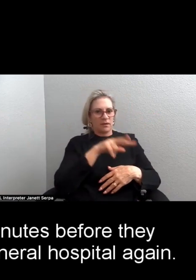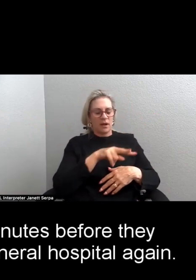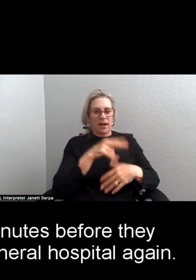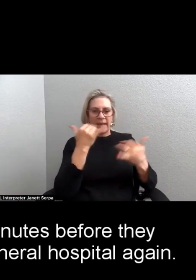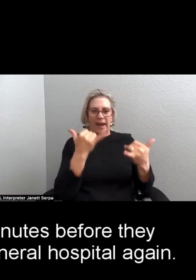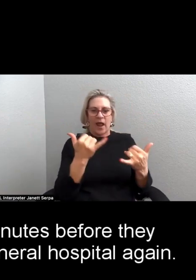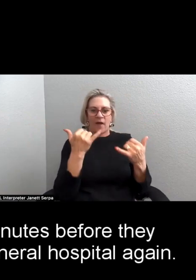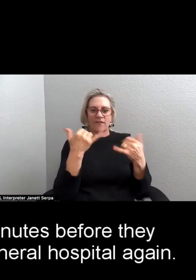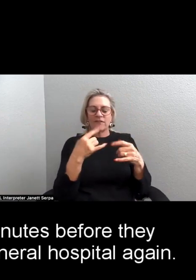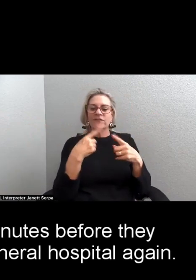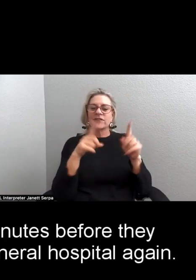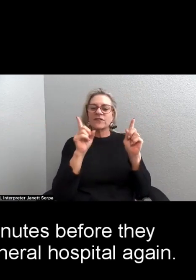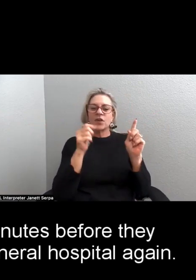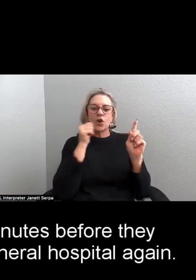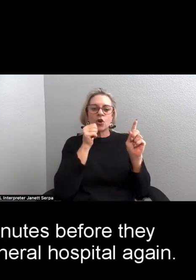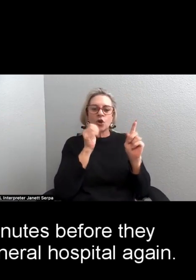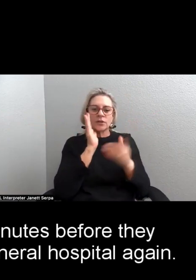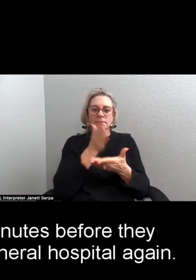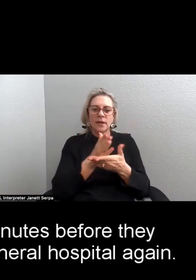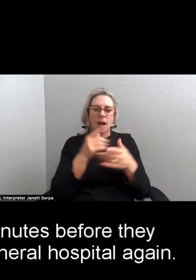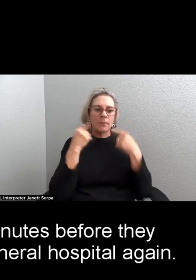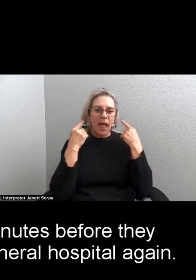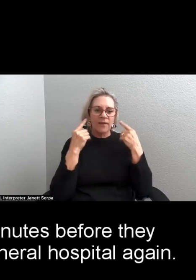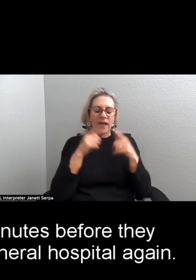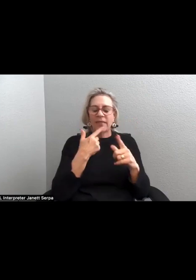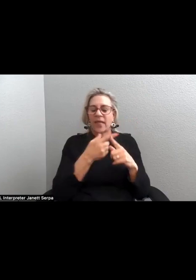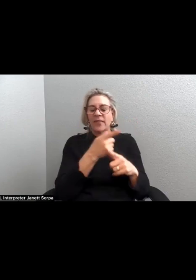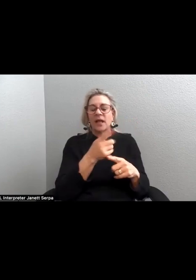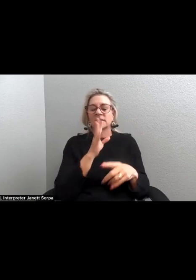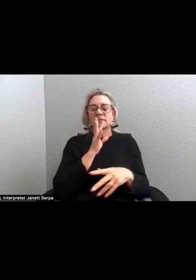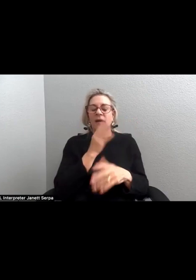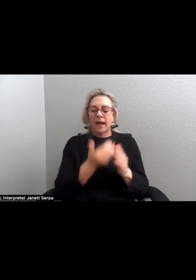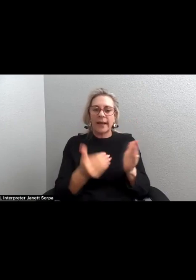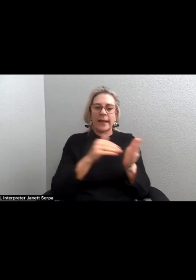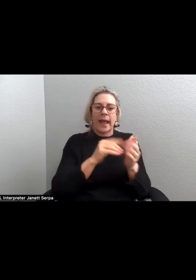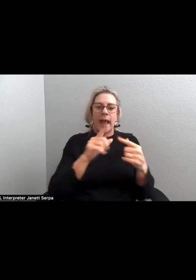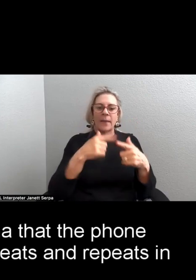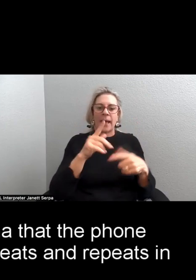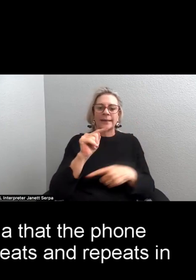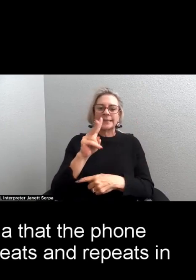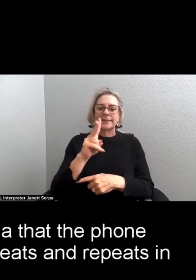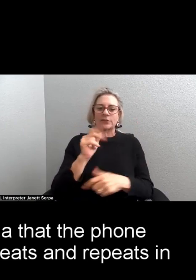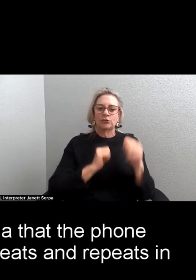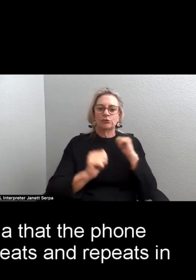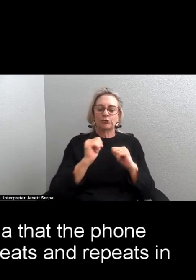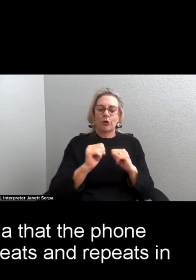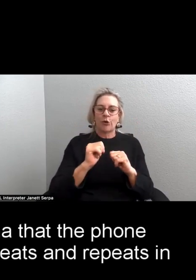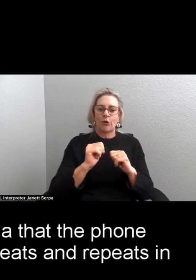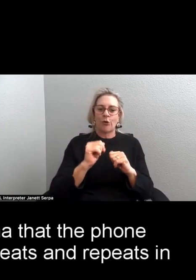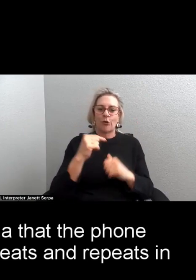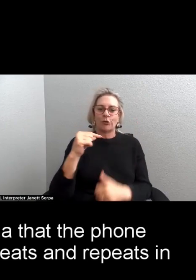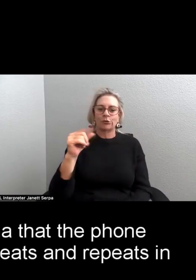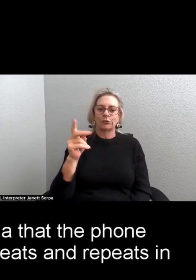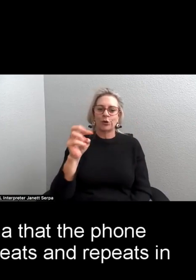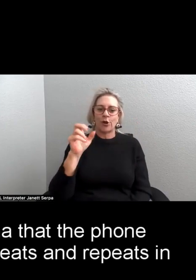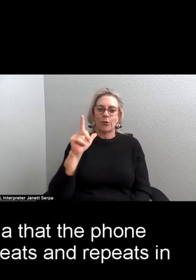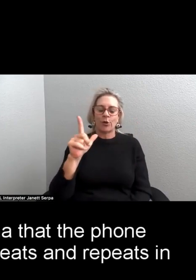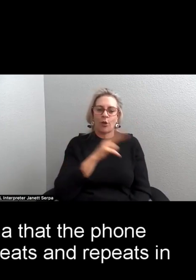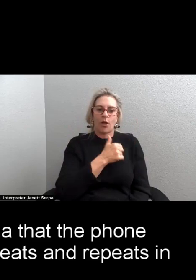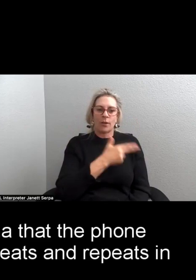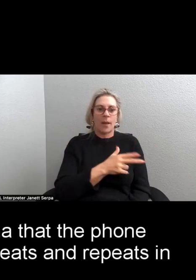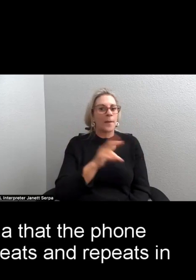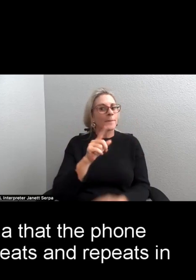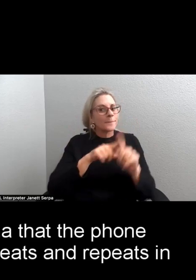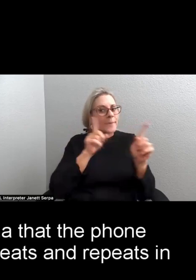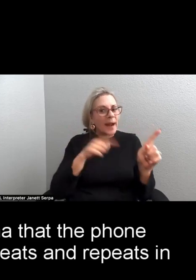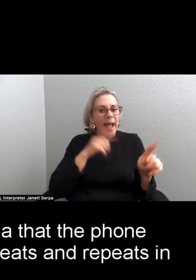minutes before they start talking about General Hospital again. Nor can I tell Amma that the phone company's